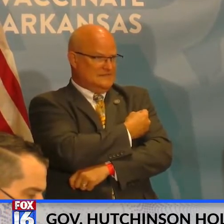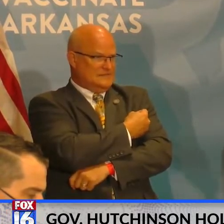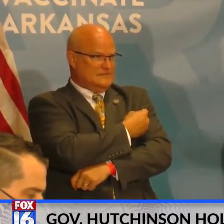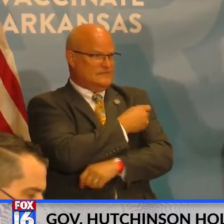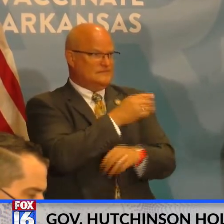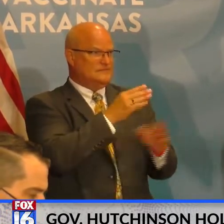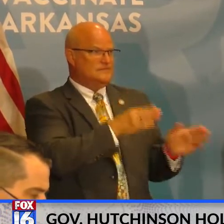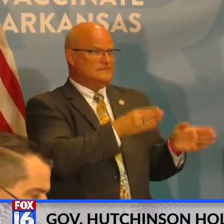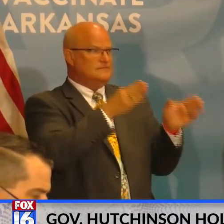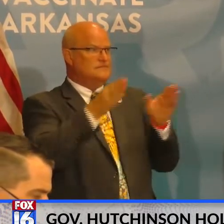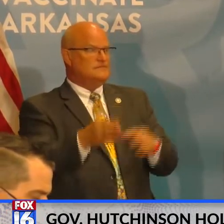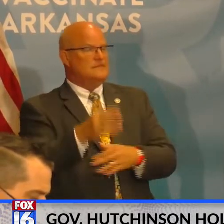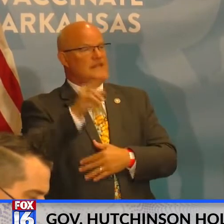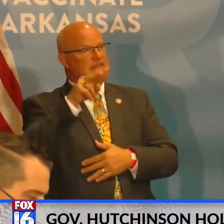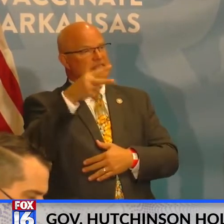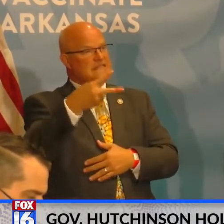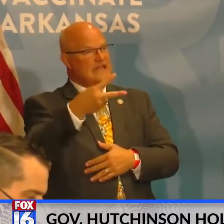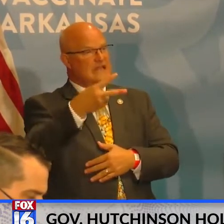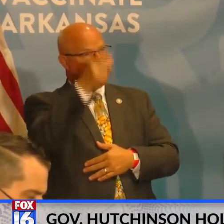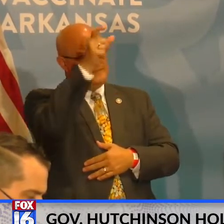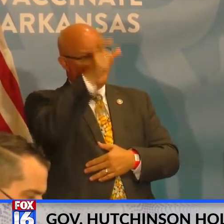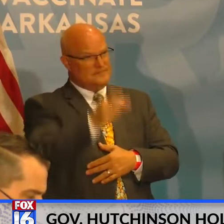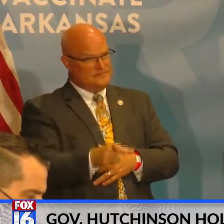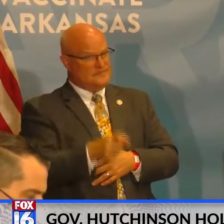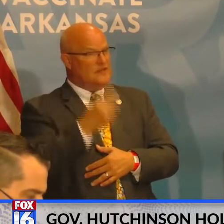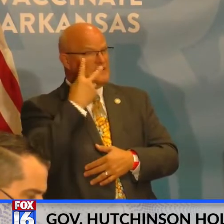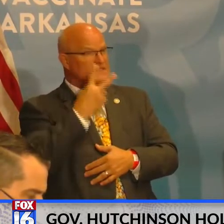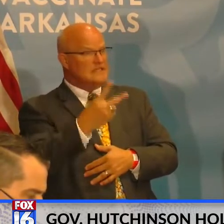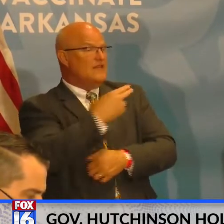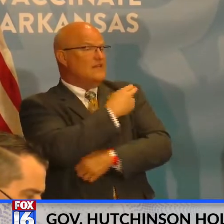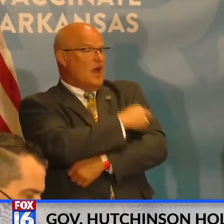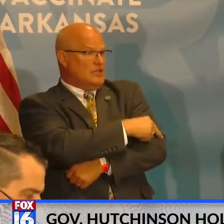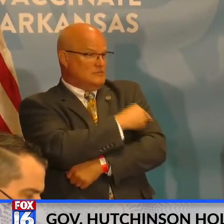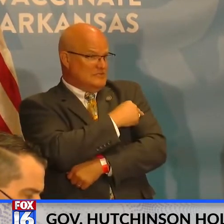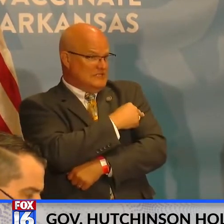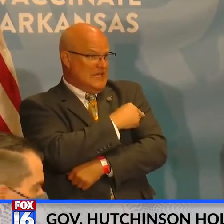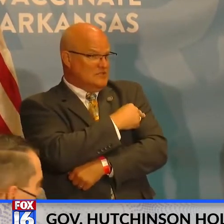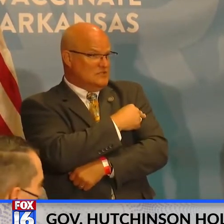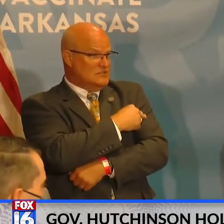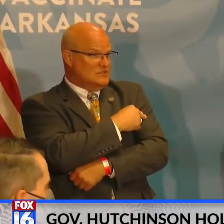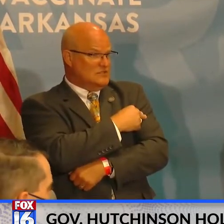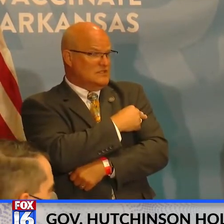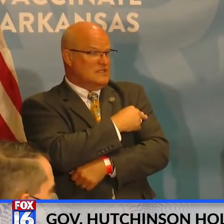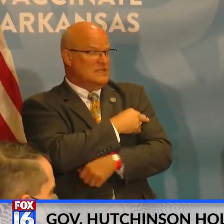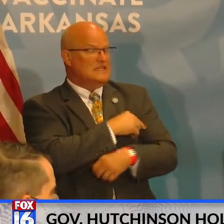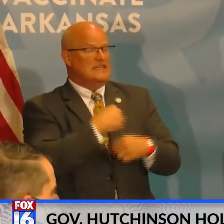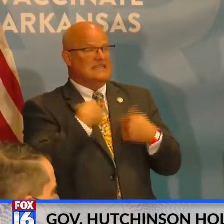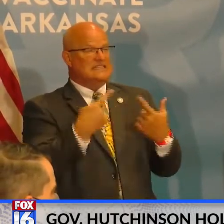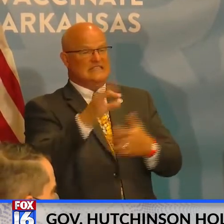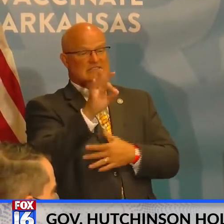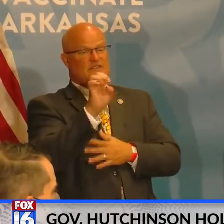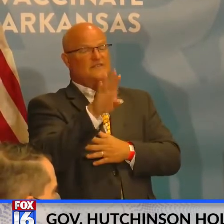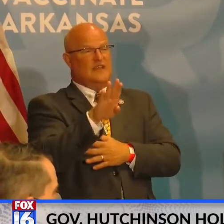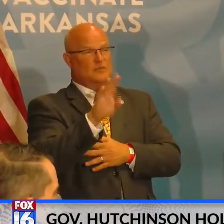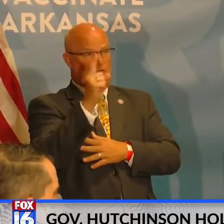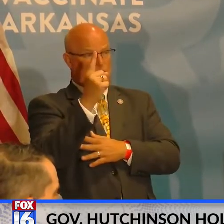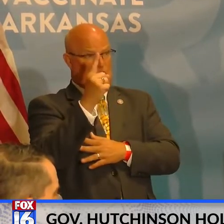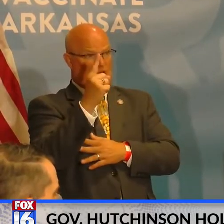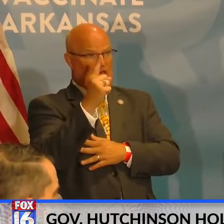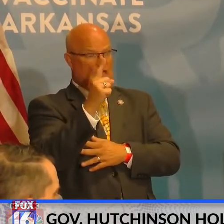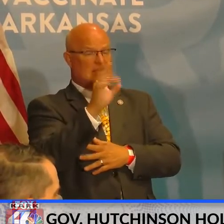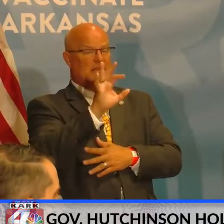at the second graph, you see that of the hospitalizations patients since February 1st